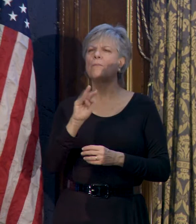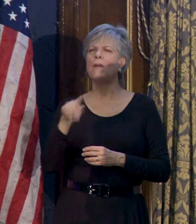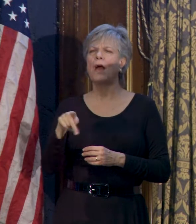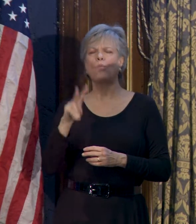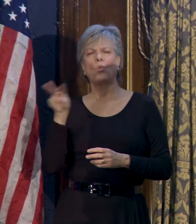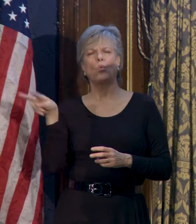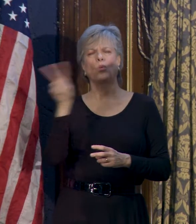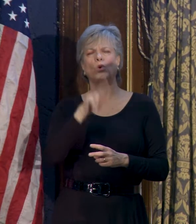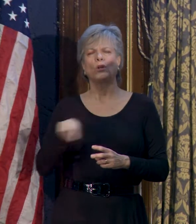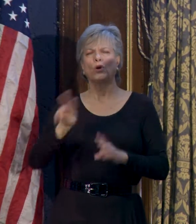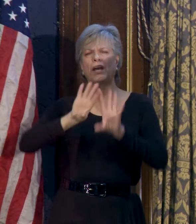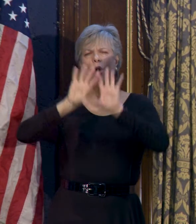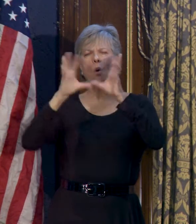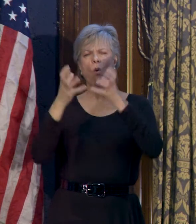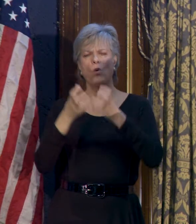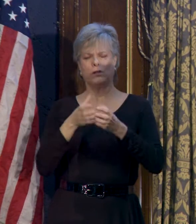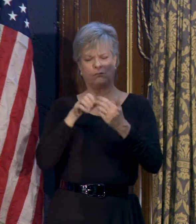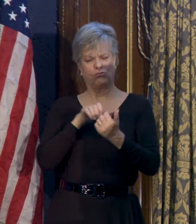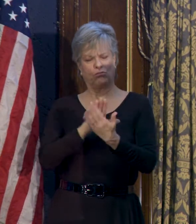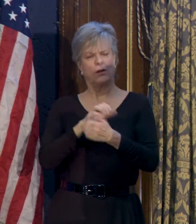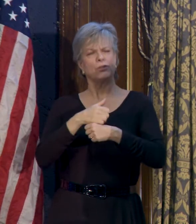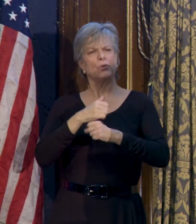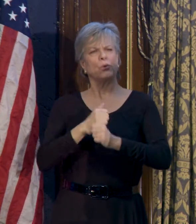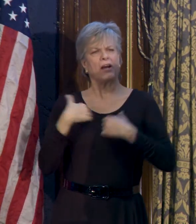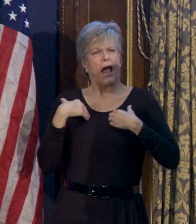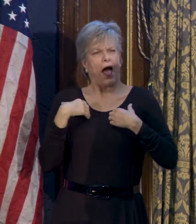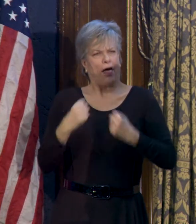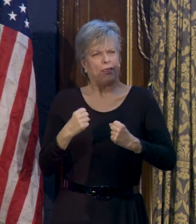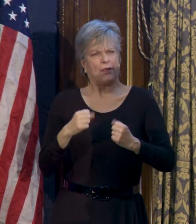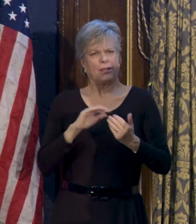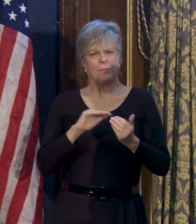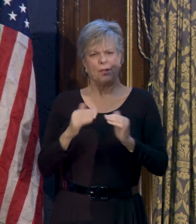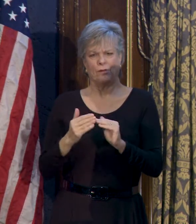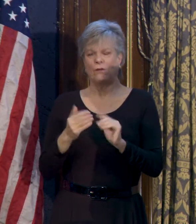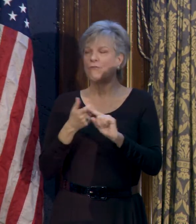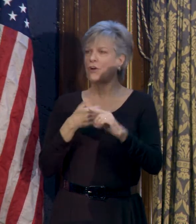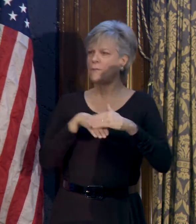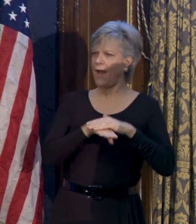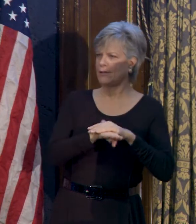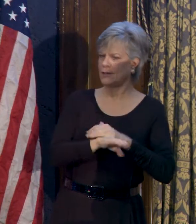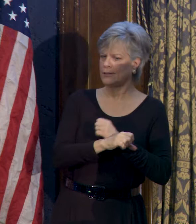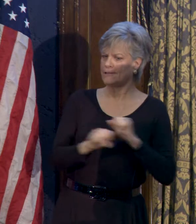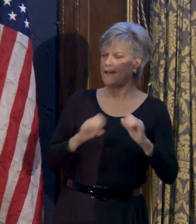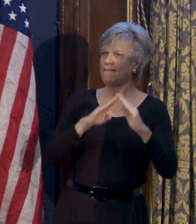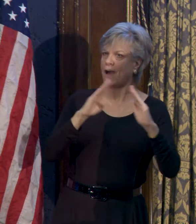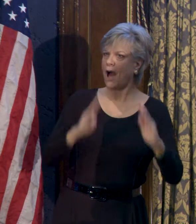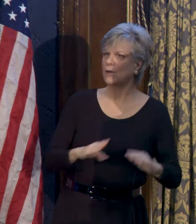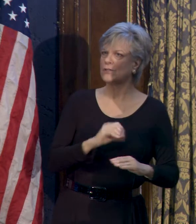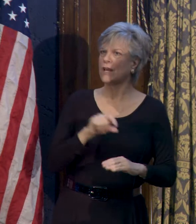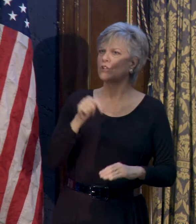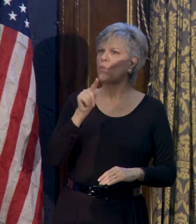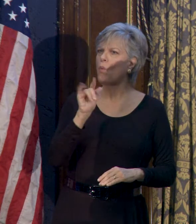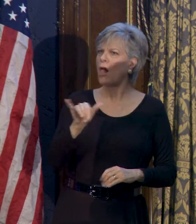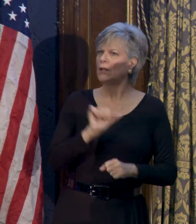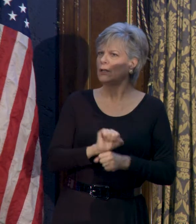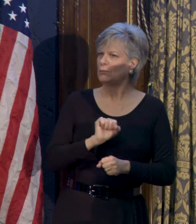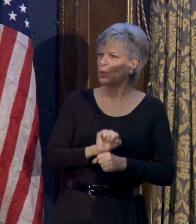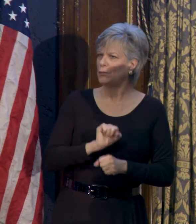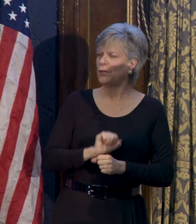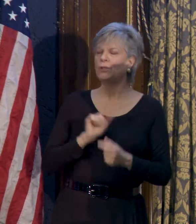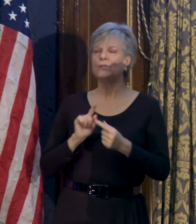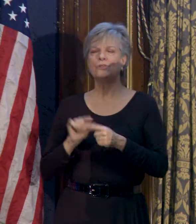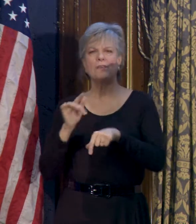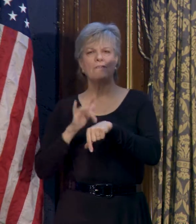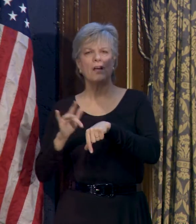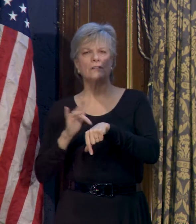holistic approach to creating healthy communities. From access to safe housing and quality employment, to the